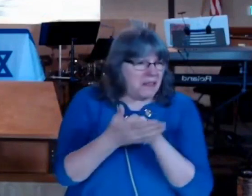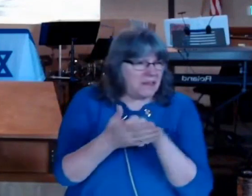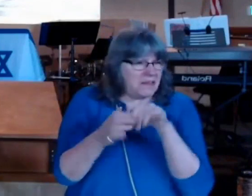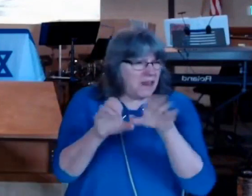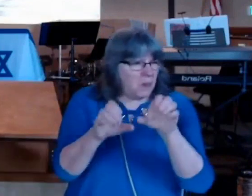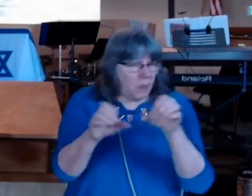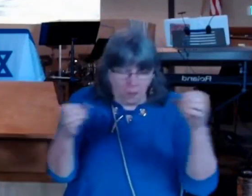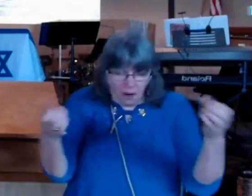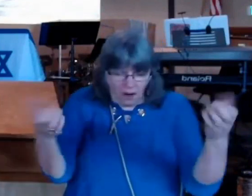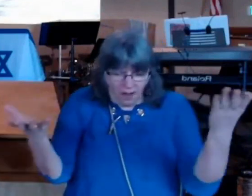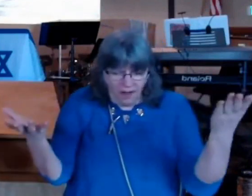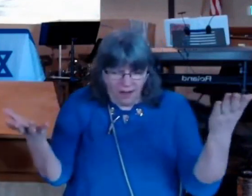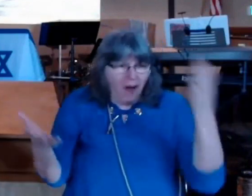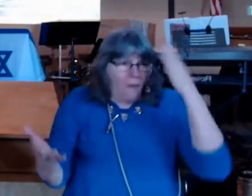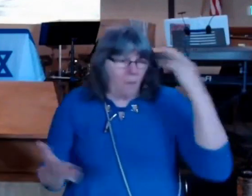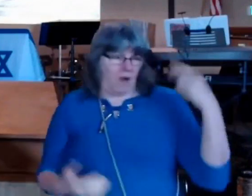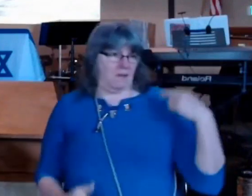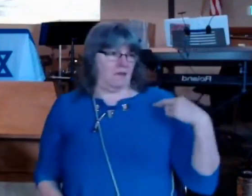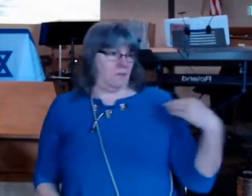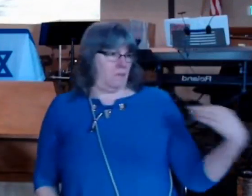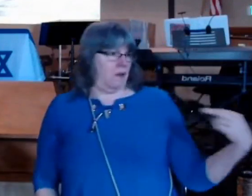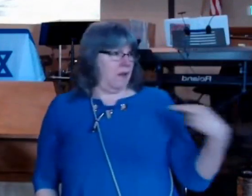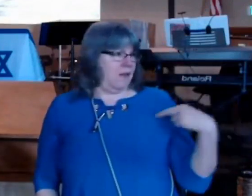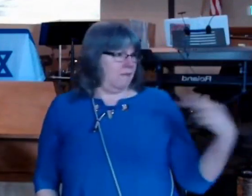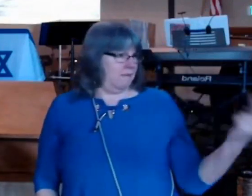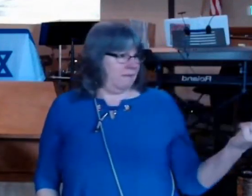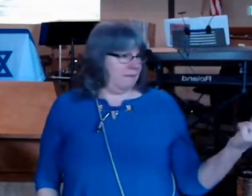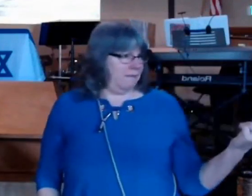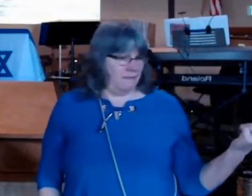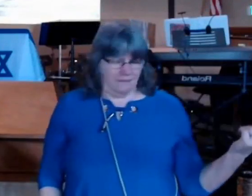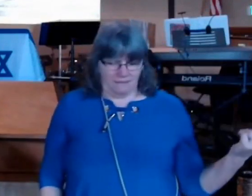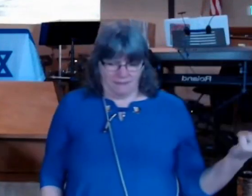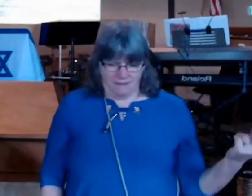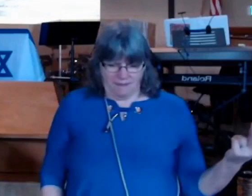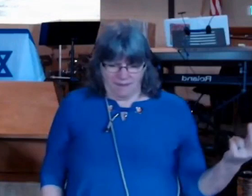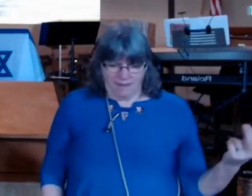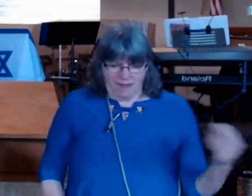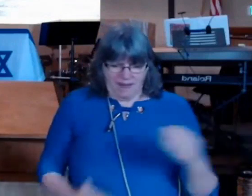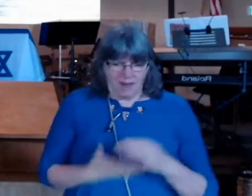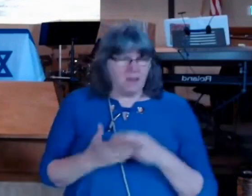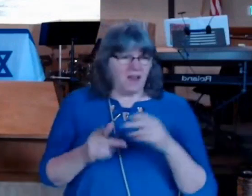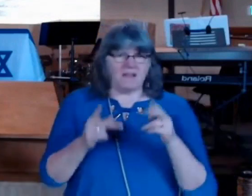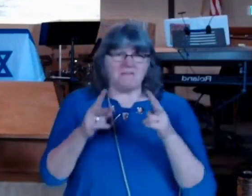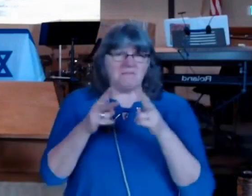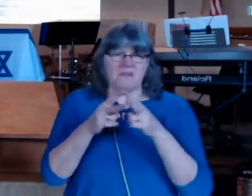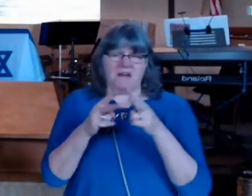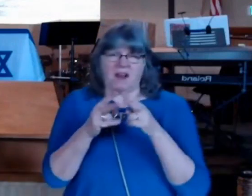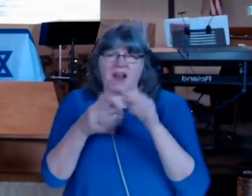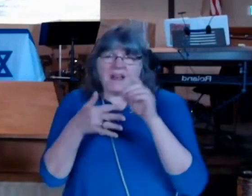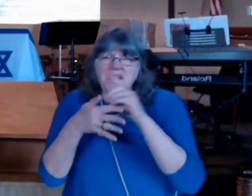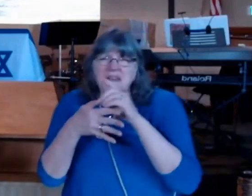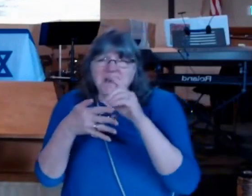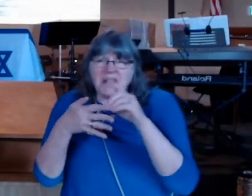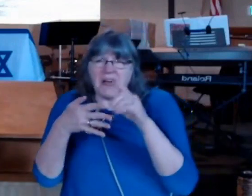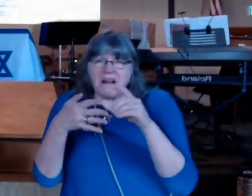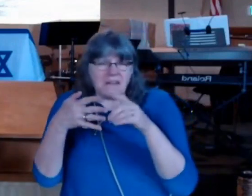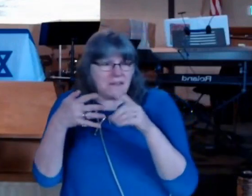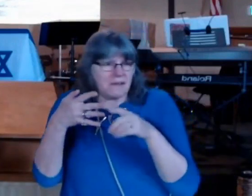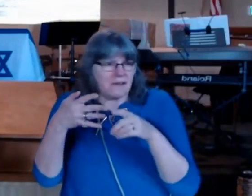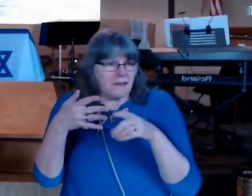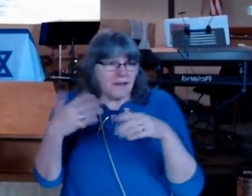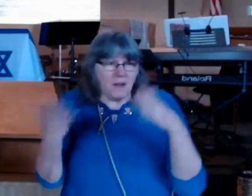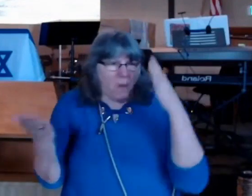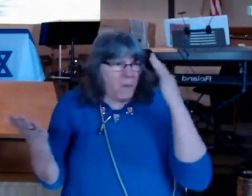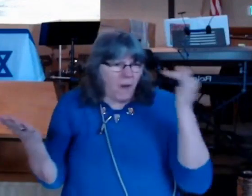religious meetings it's pretty crazy and again, we read some of these